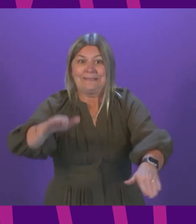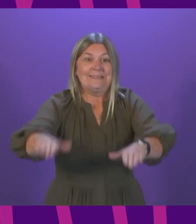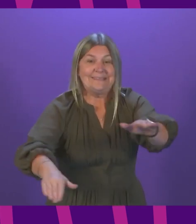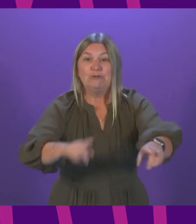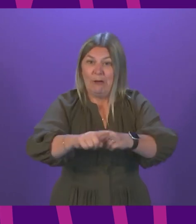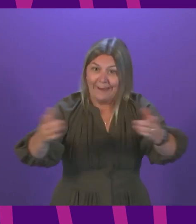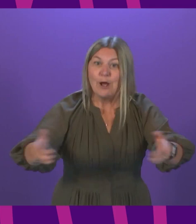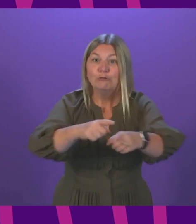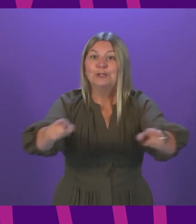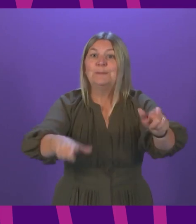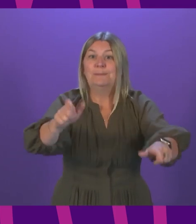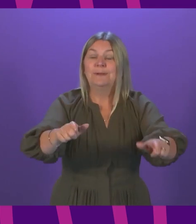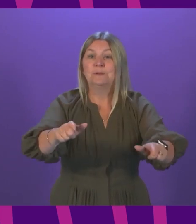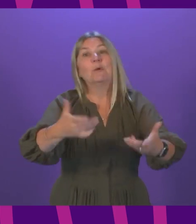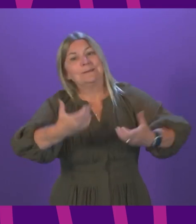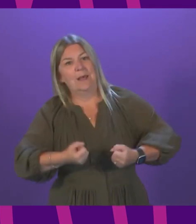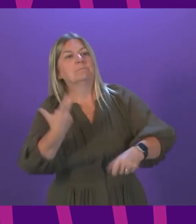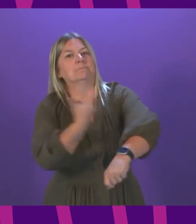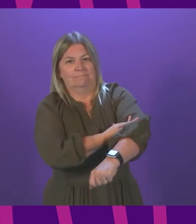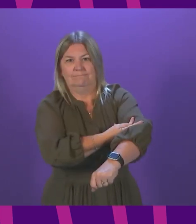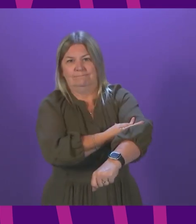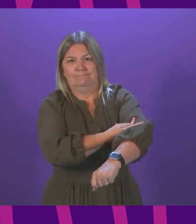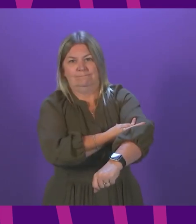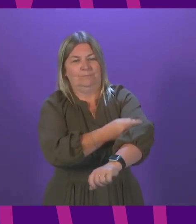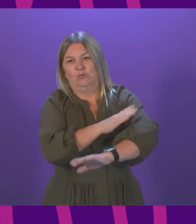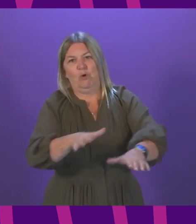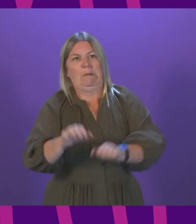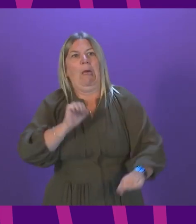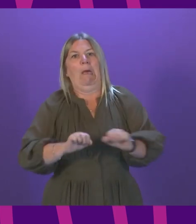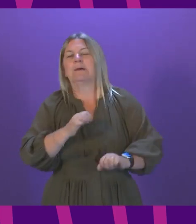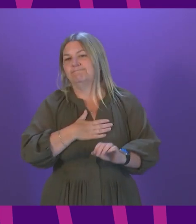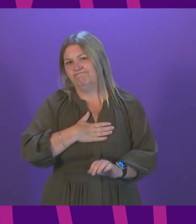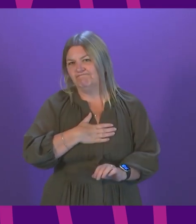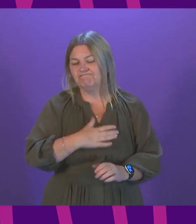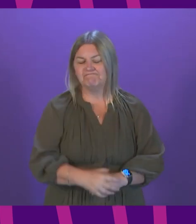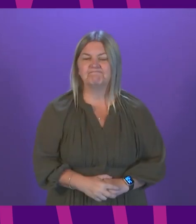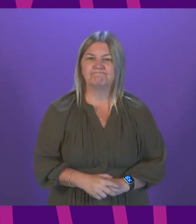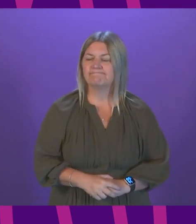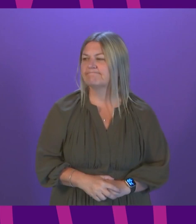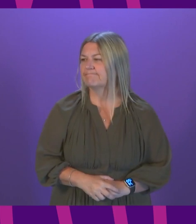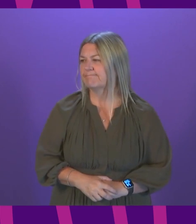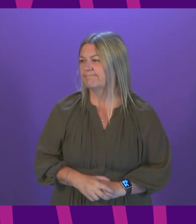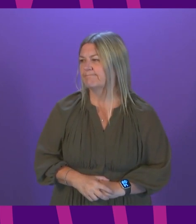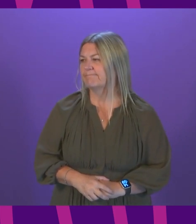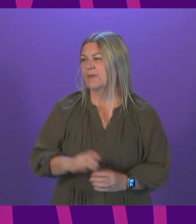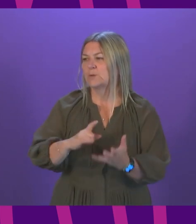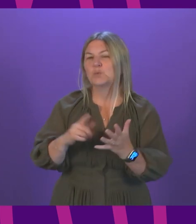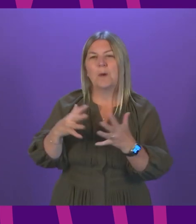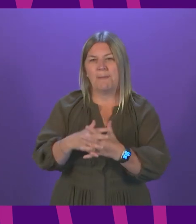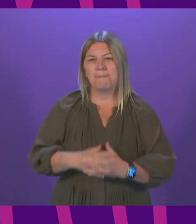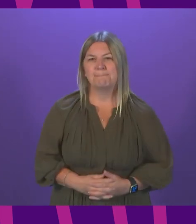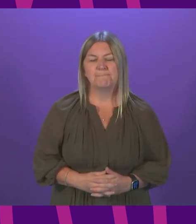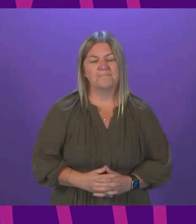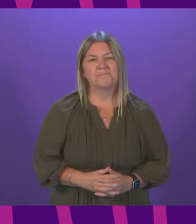and encouraging those who have not already taken up the opportunity to do so as quickly as possible. I call Sue Webber to be followed by Kenneth Gibson.